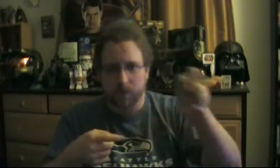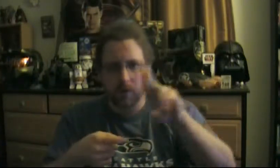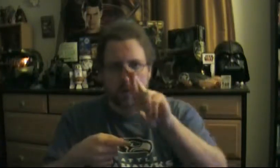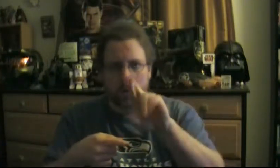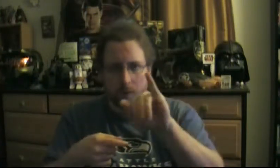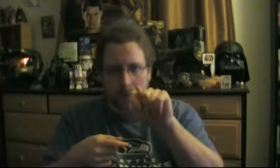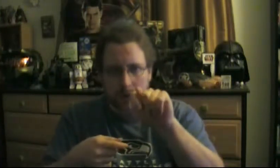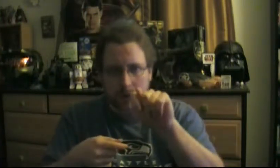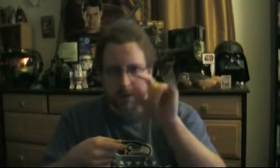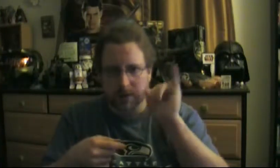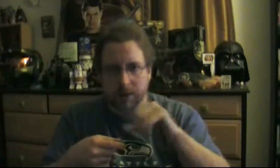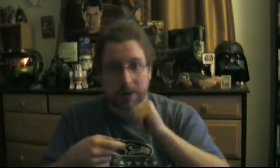Please please?